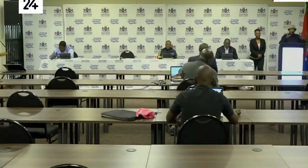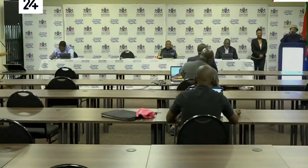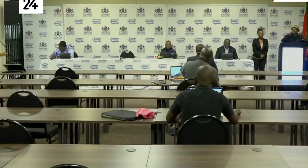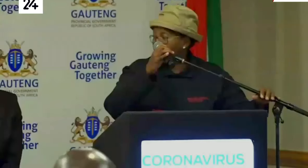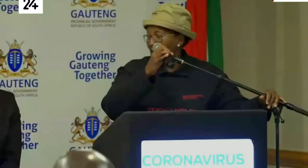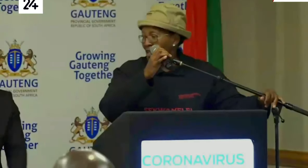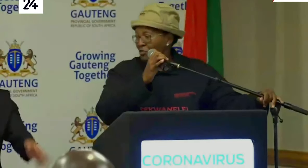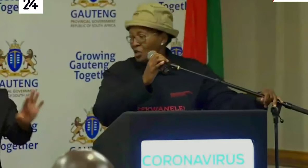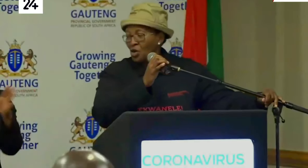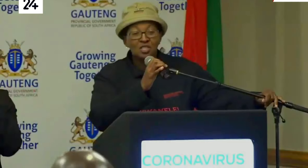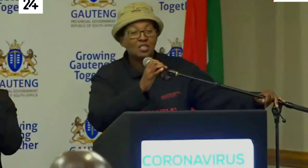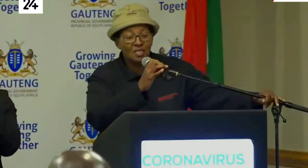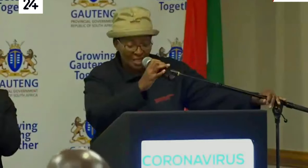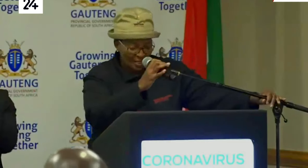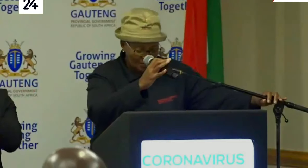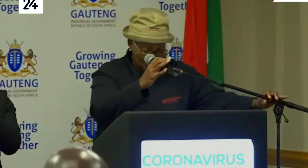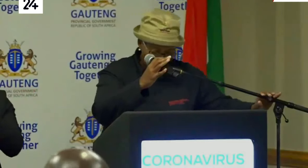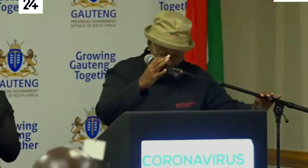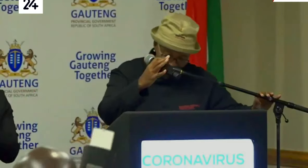Thank you very much for the questions.